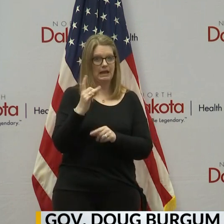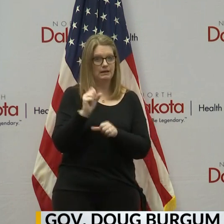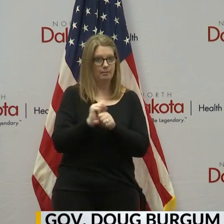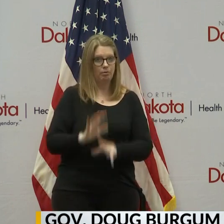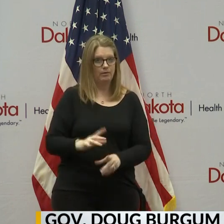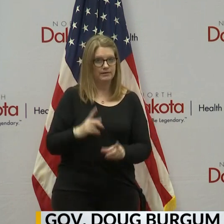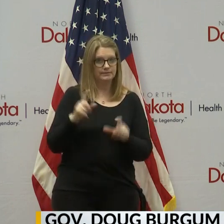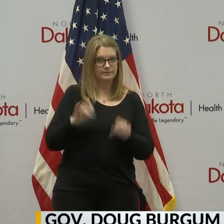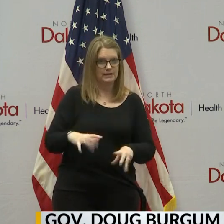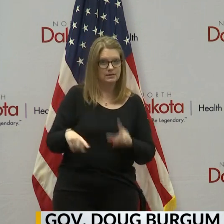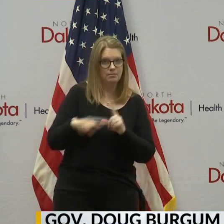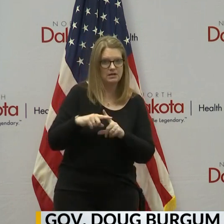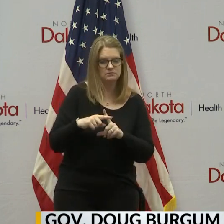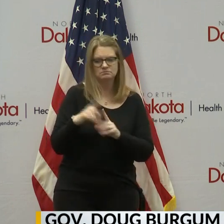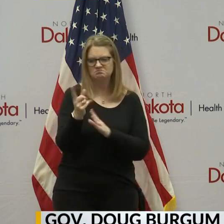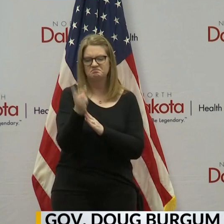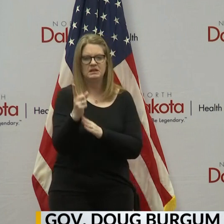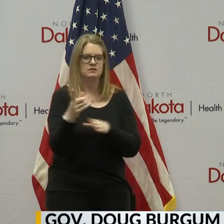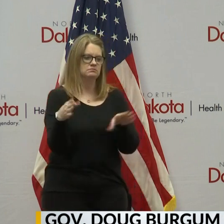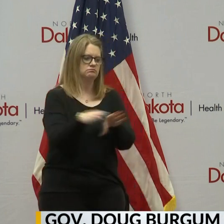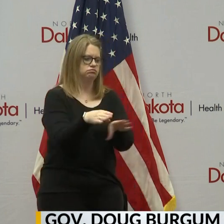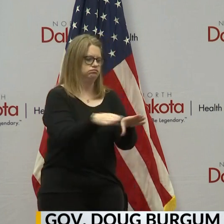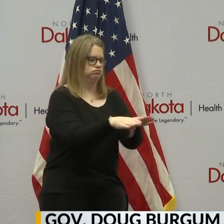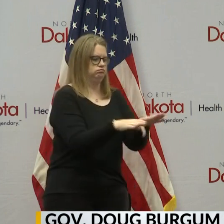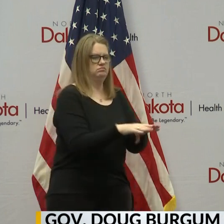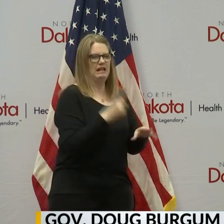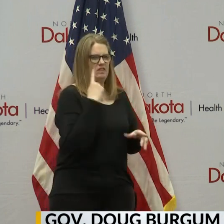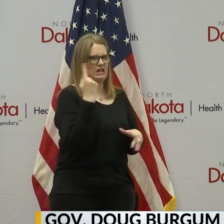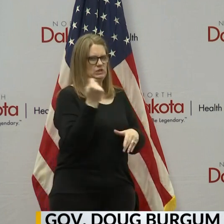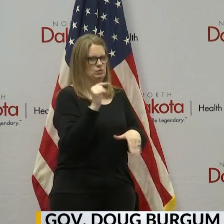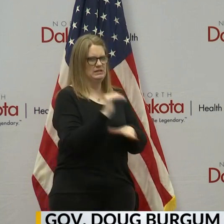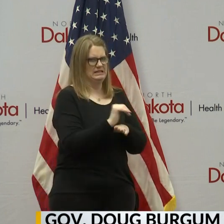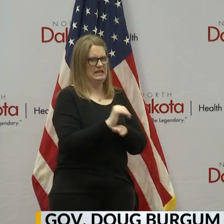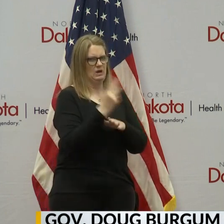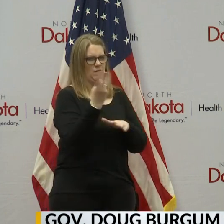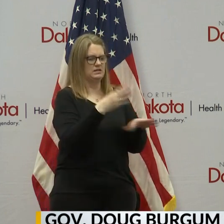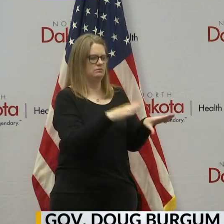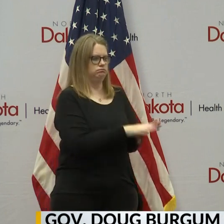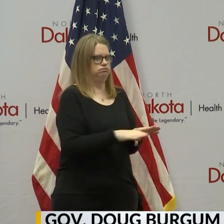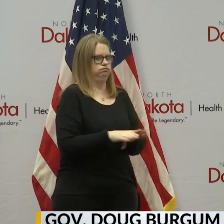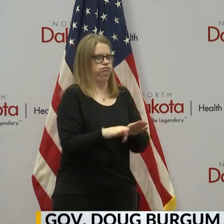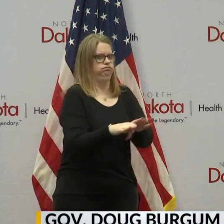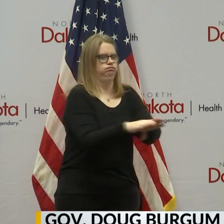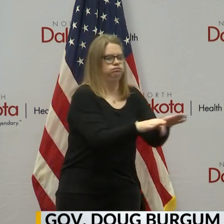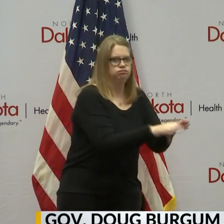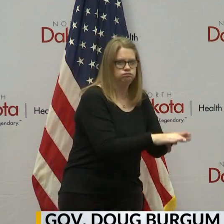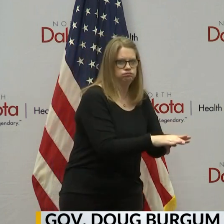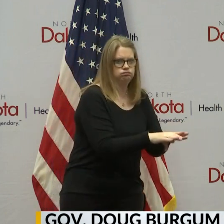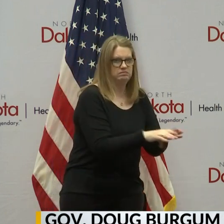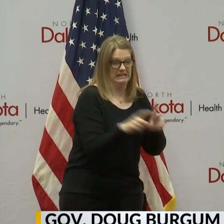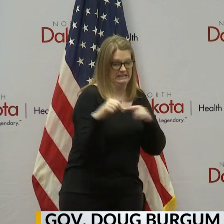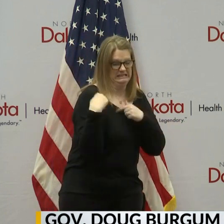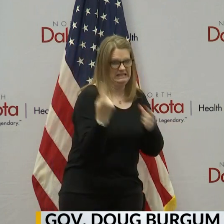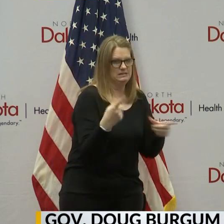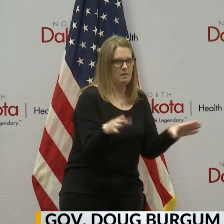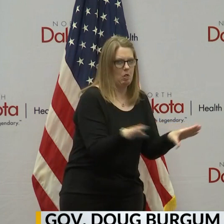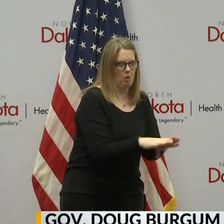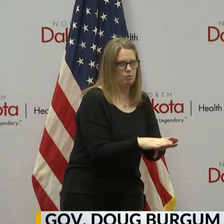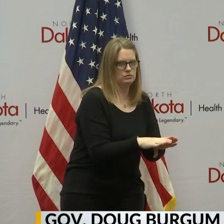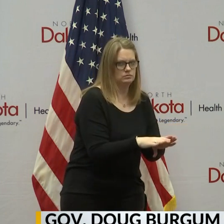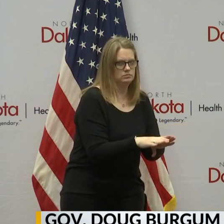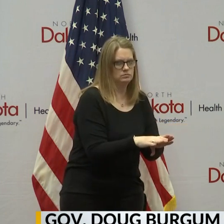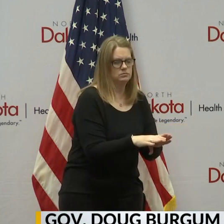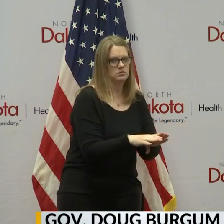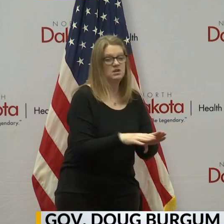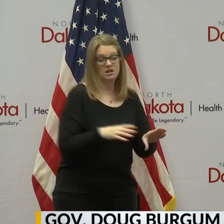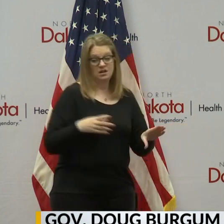they shut down the plant they started shutting it down I think Tuesday night and Wednesday and that plan has been closed since then and